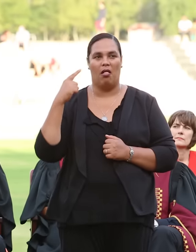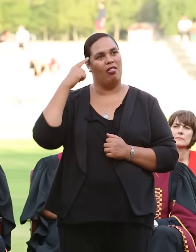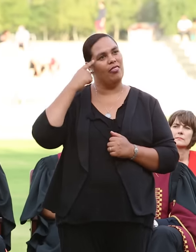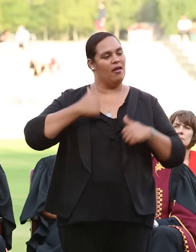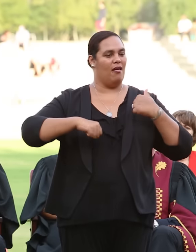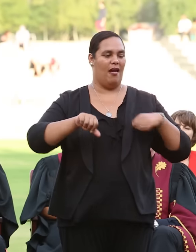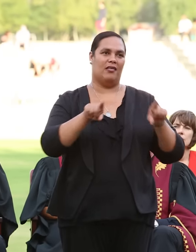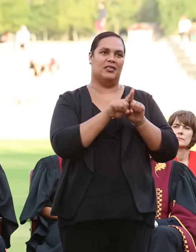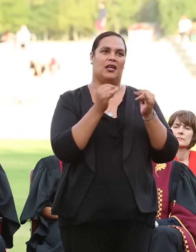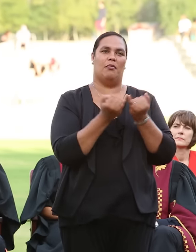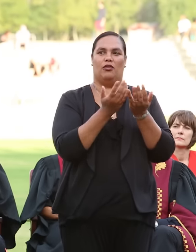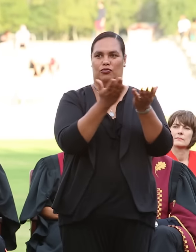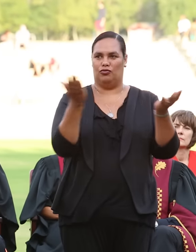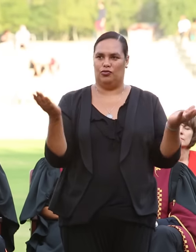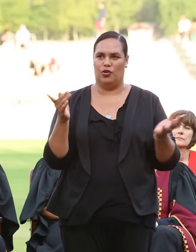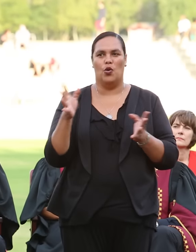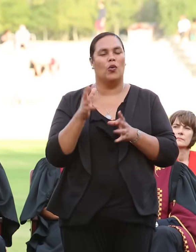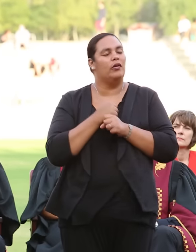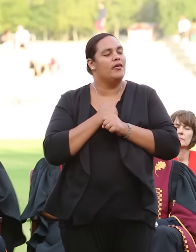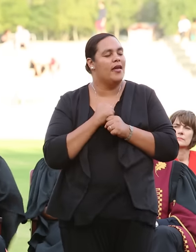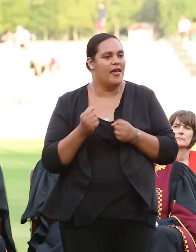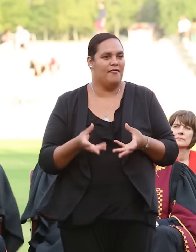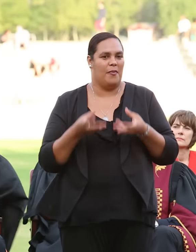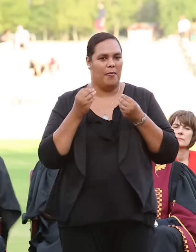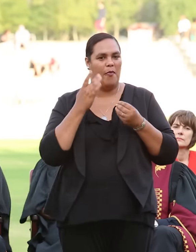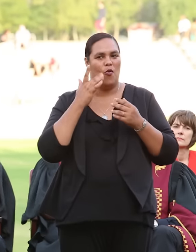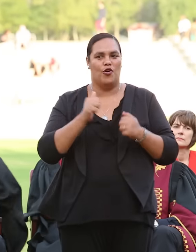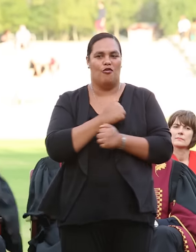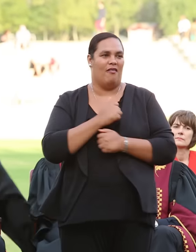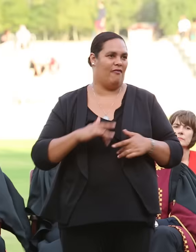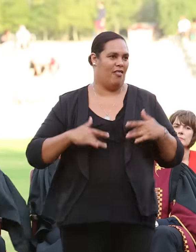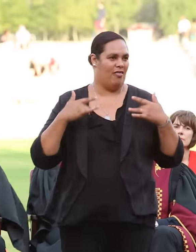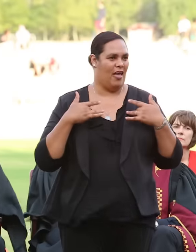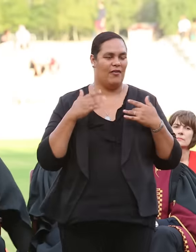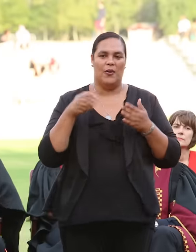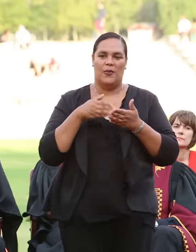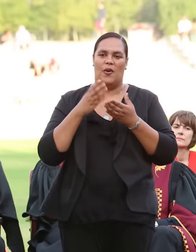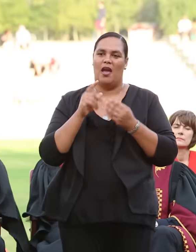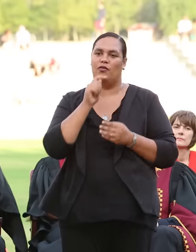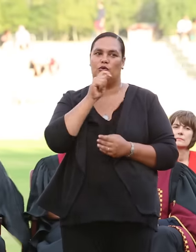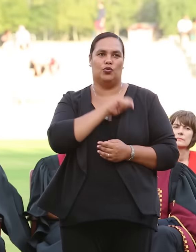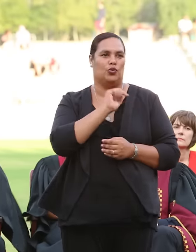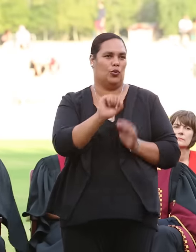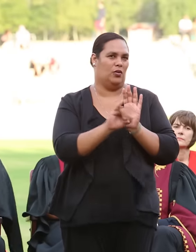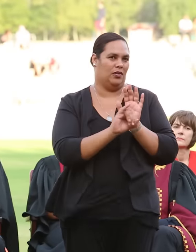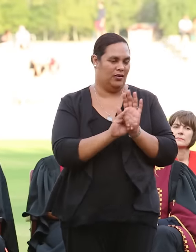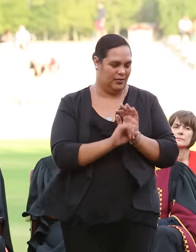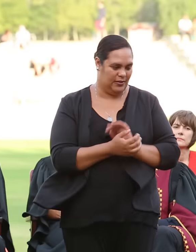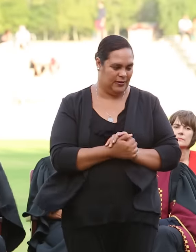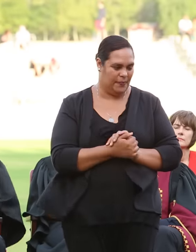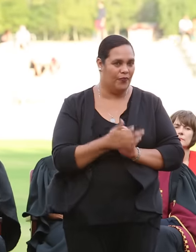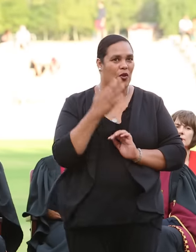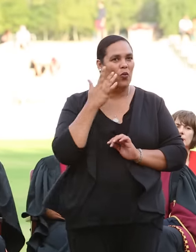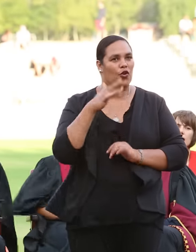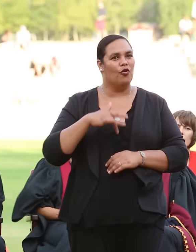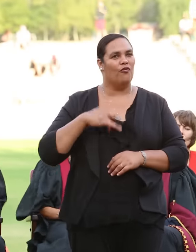act just as you do and you will never find them by living a life that does not indulge your true identity. Feeling